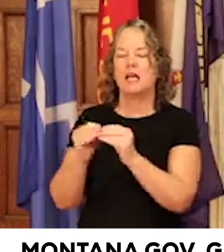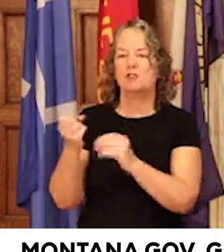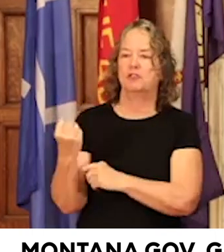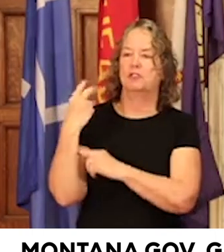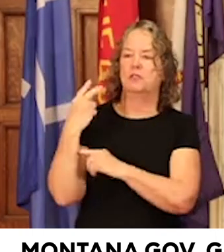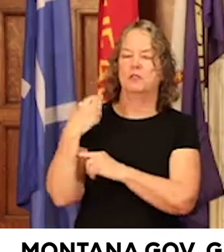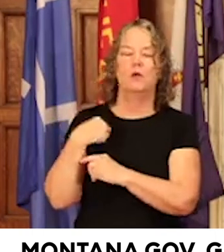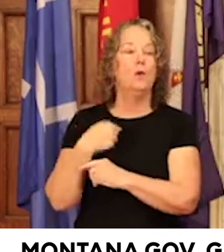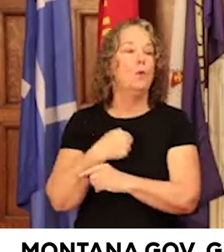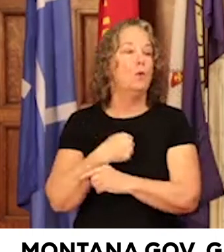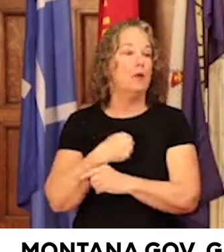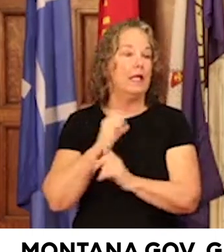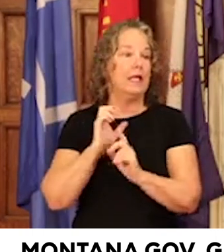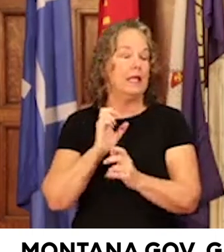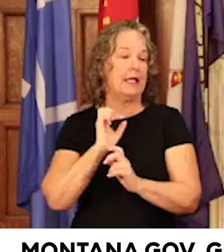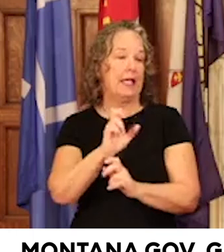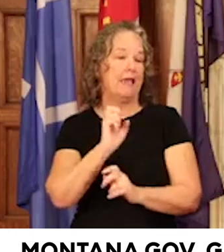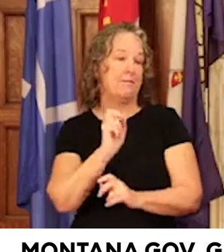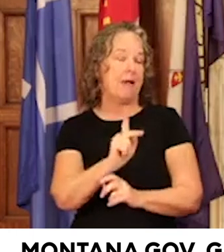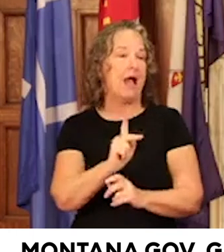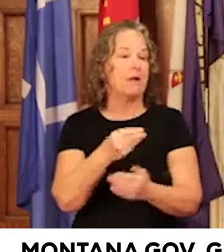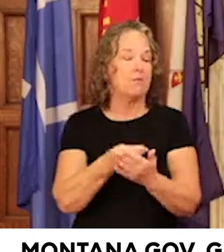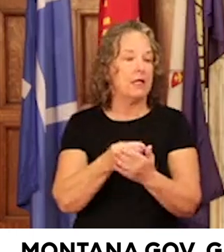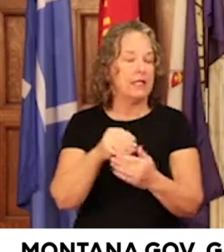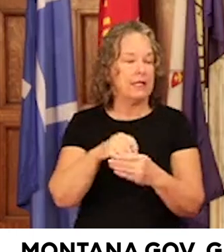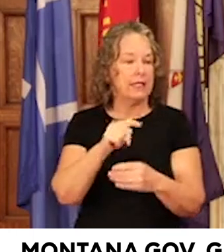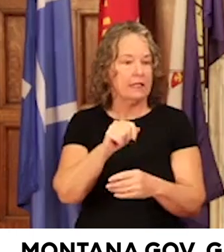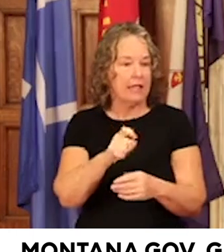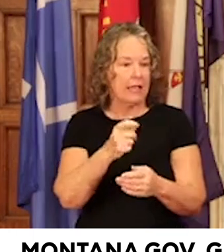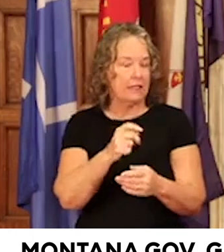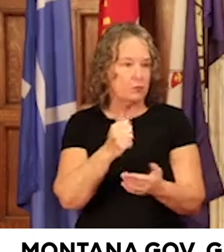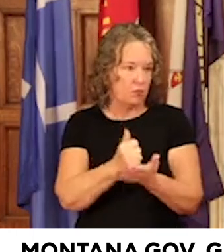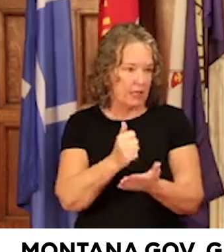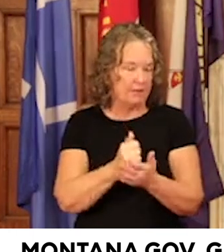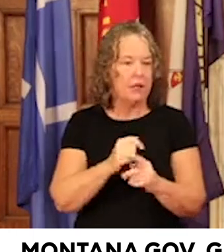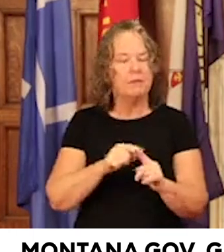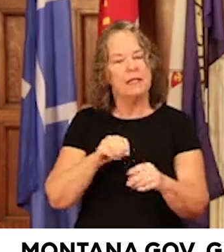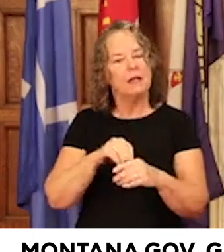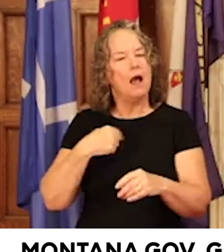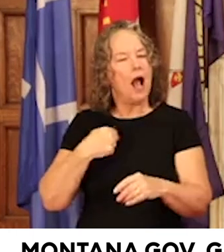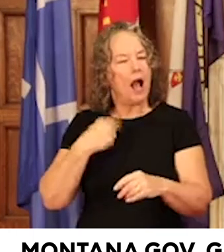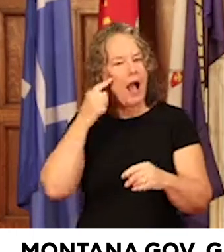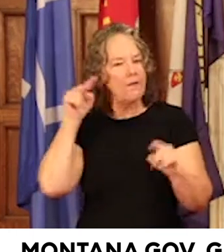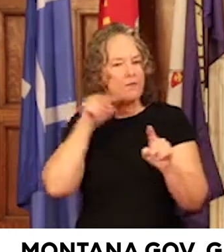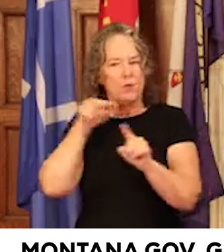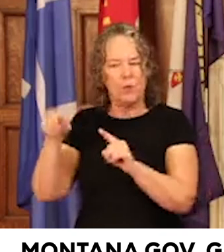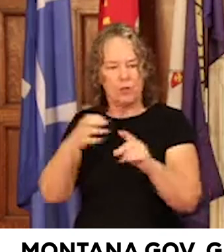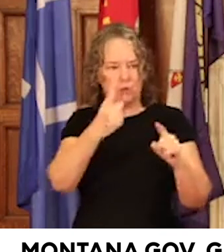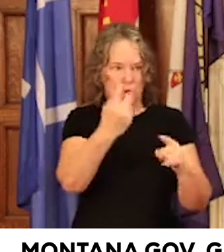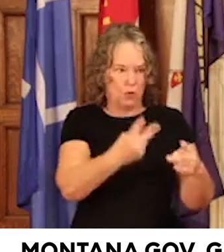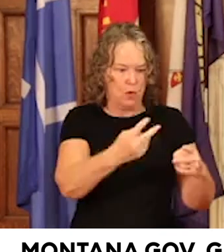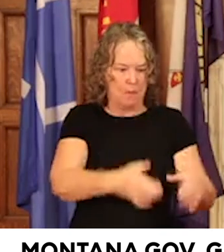that in the tax relief last week. think in my mind, there are two additional buckets of spending that we have to get over the finish line.